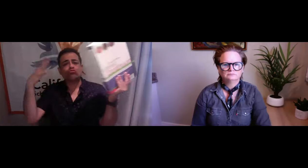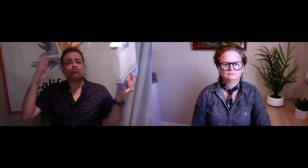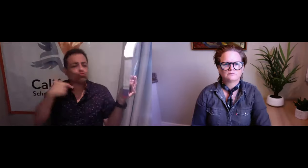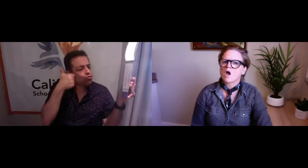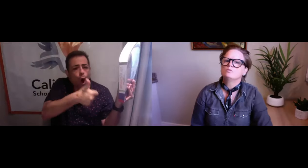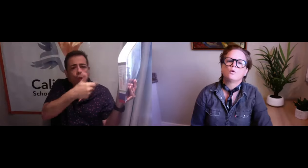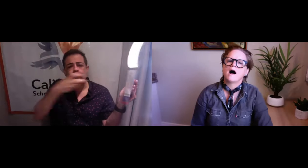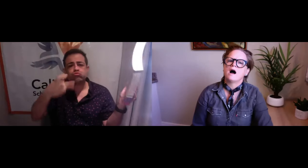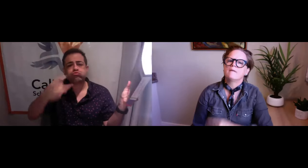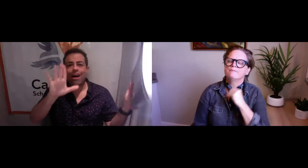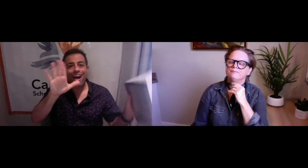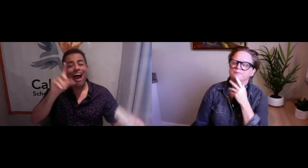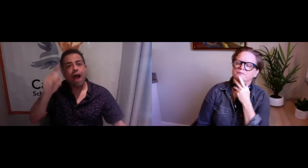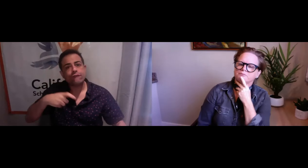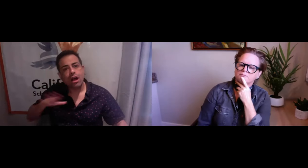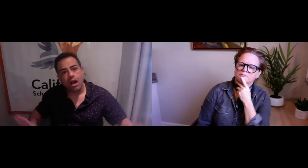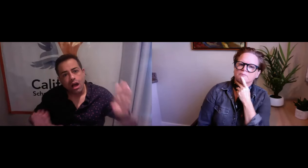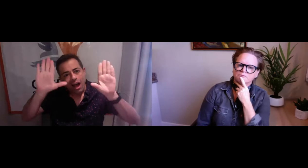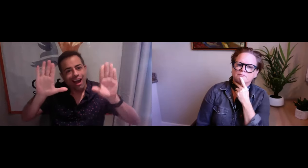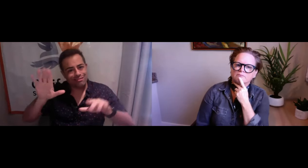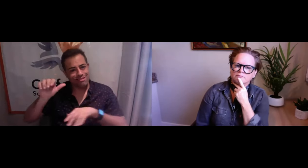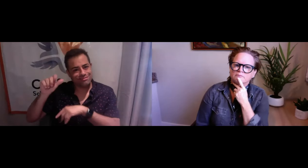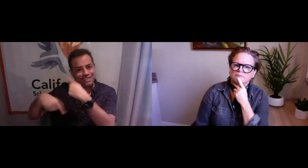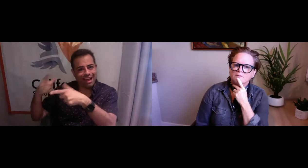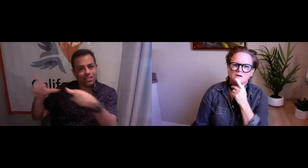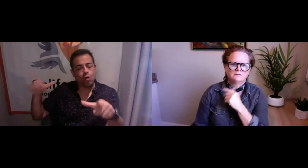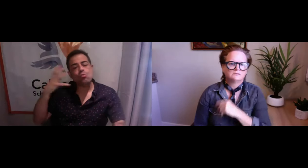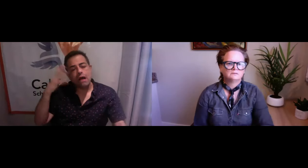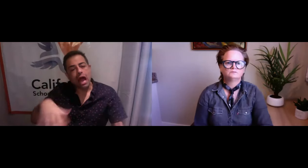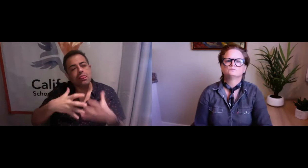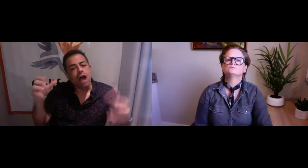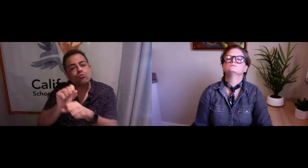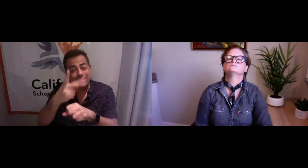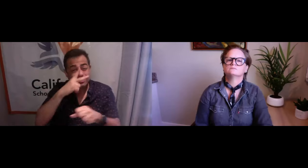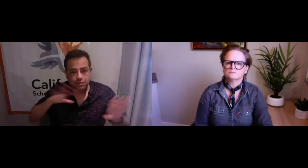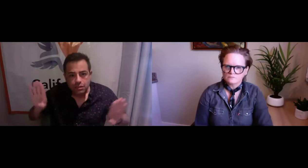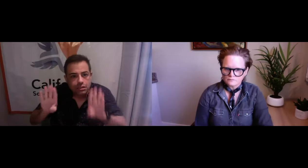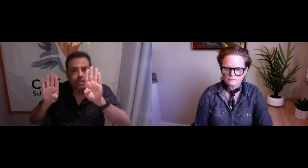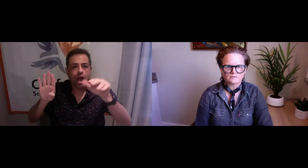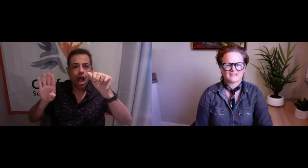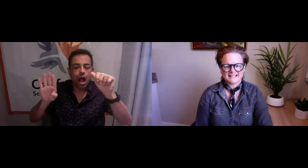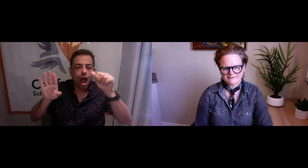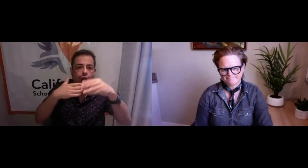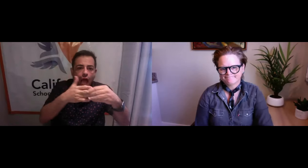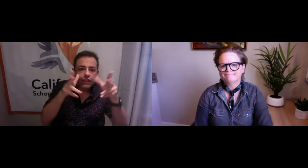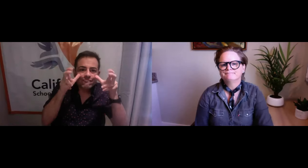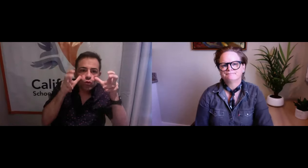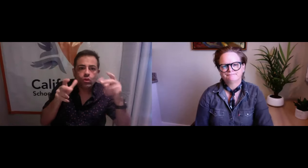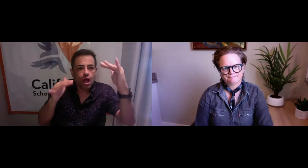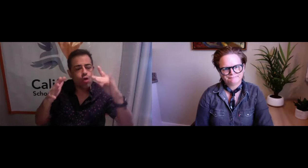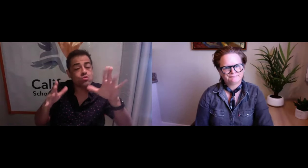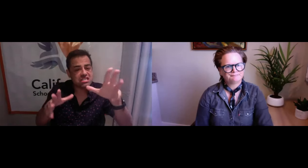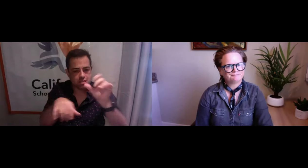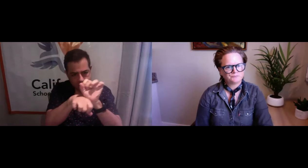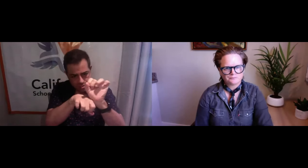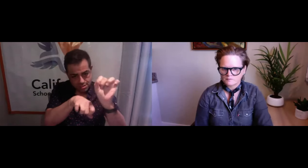Yeah, absolutely. Absolutely. And like I said, this is great, this book. But the work was finding the